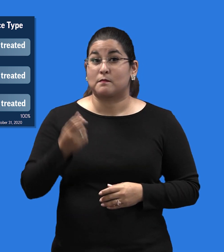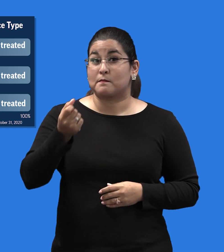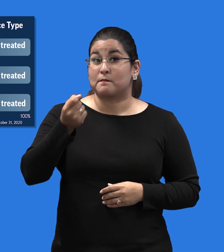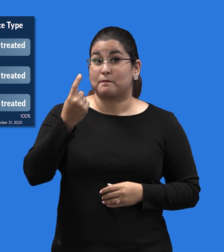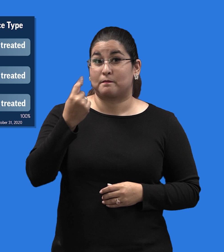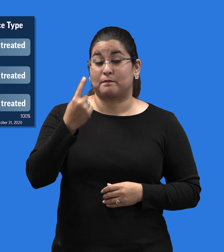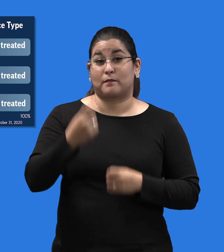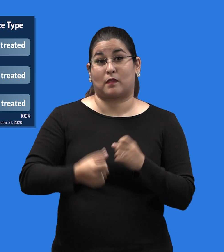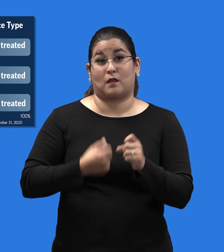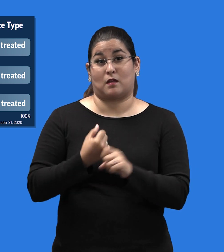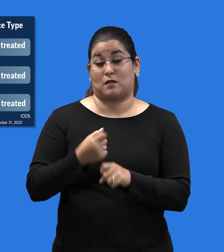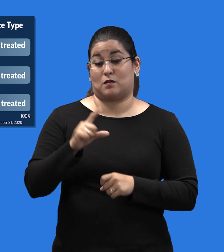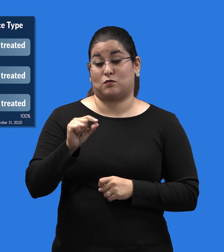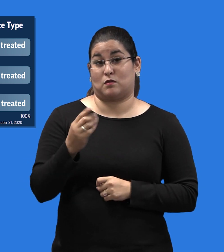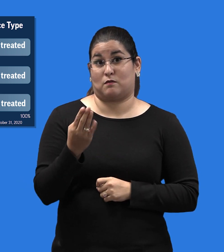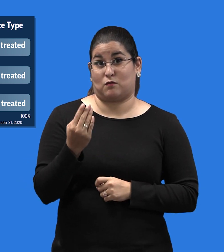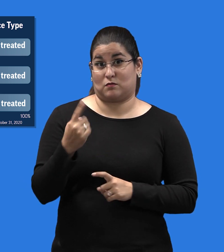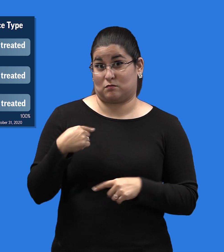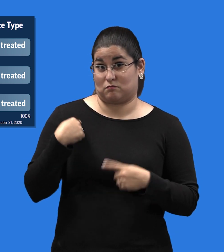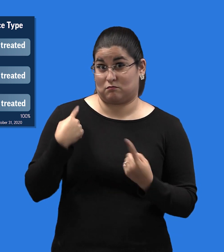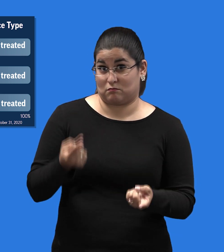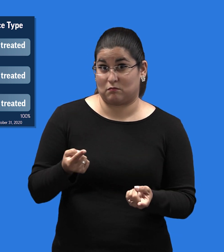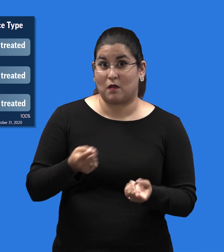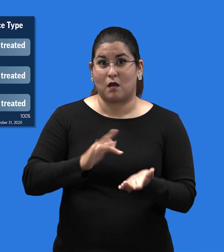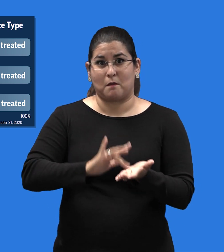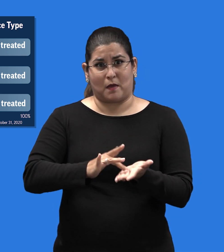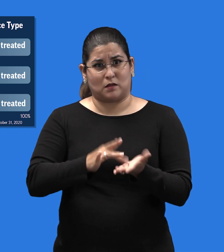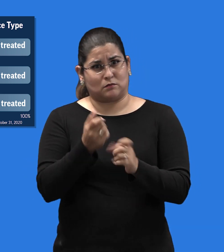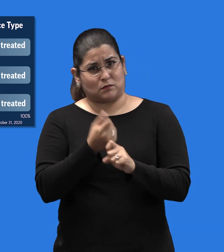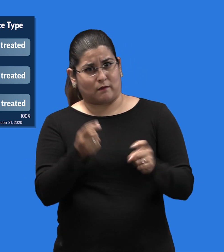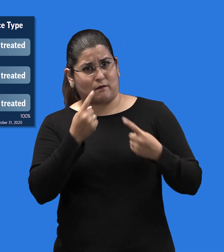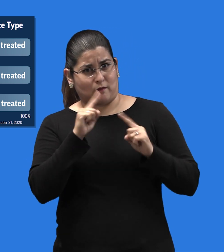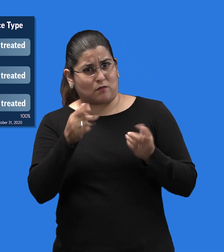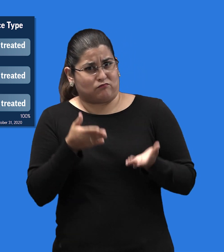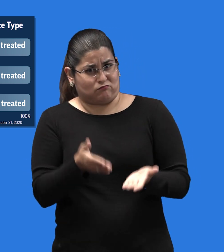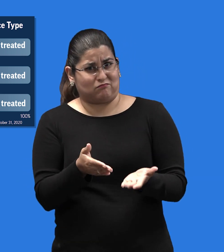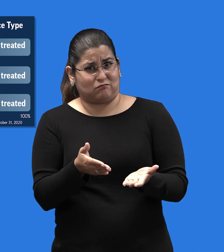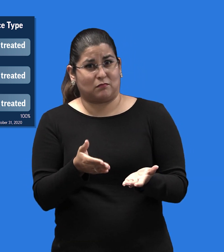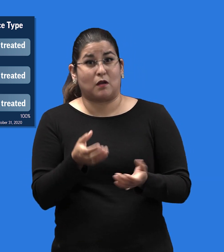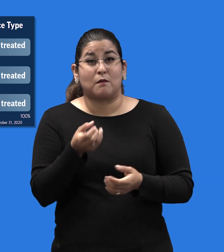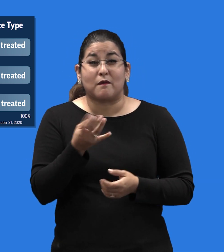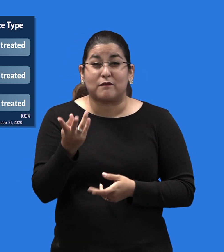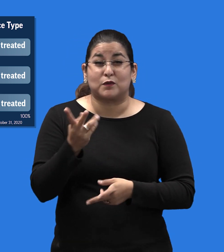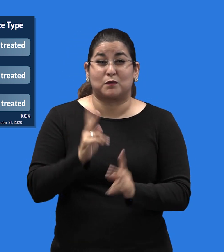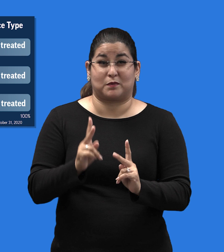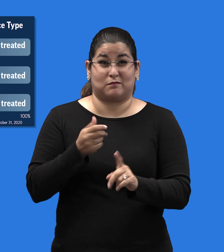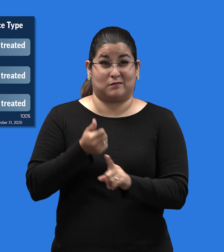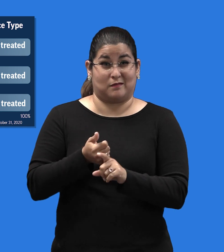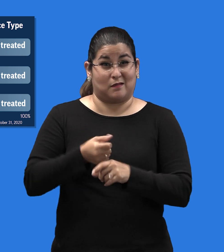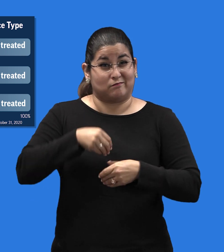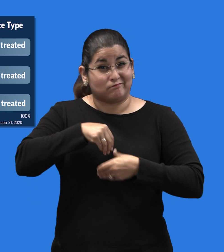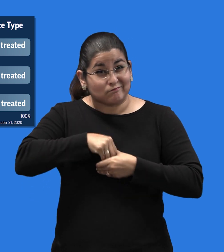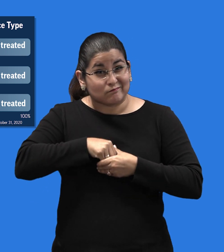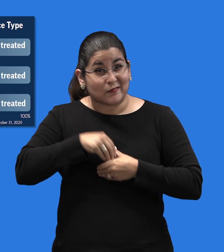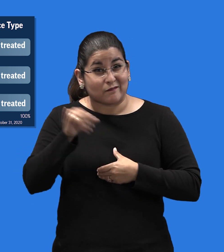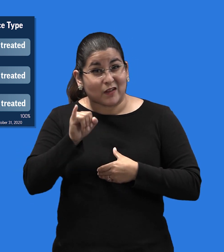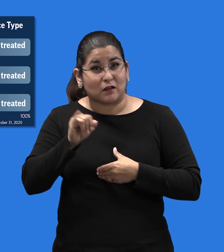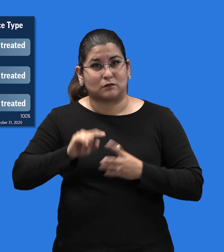Too many barriers to treatment remain, including getting diagnosed, being linked to care, and